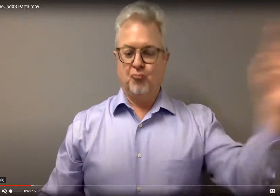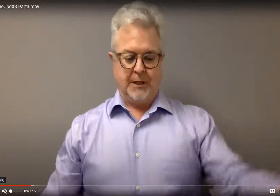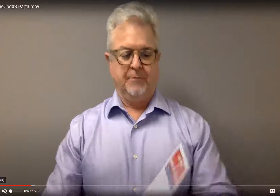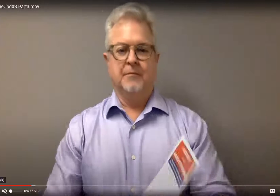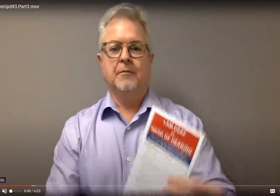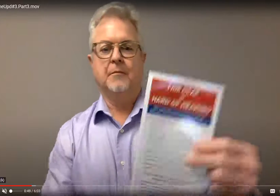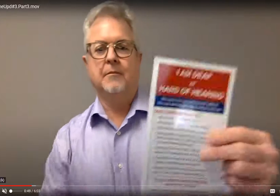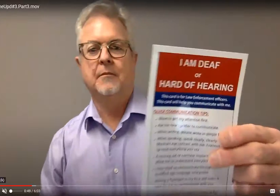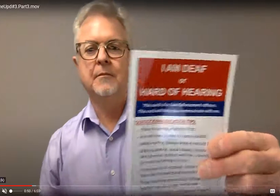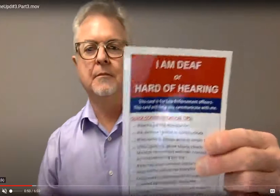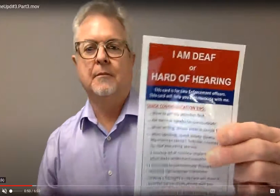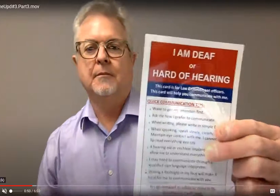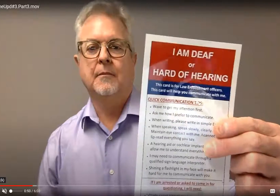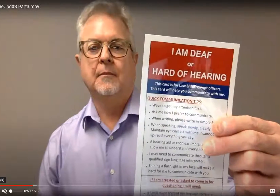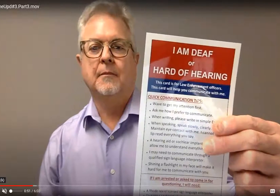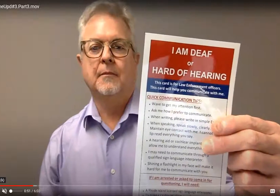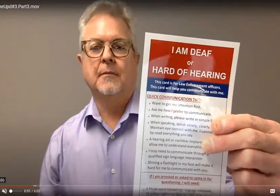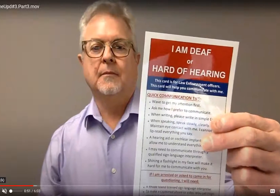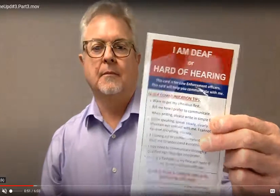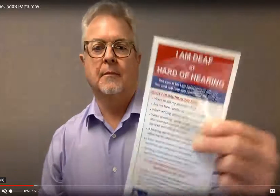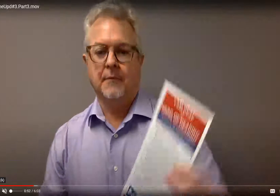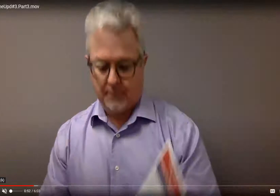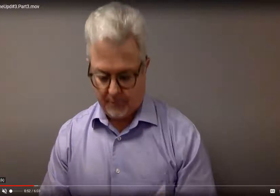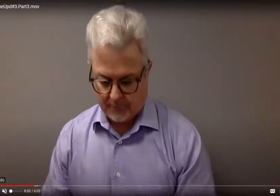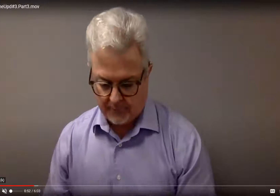Or if you have one of the police cards, you can actually show them that as well.